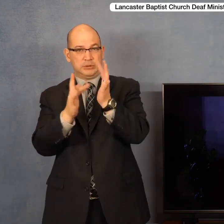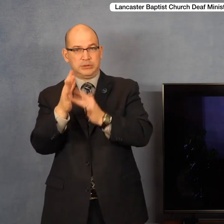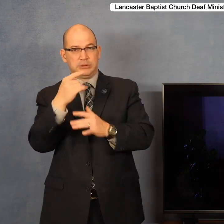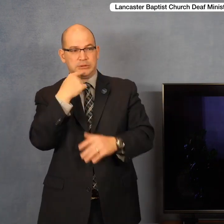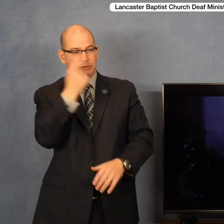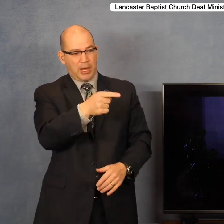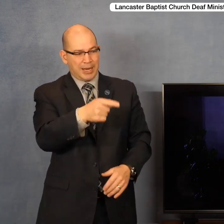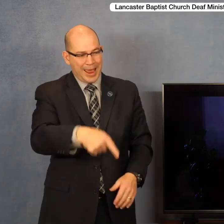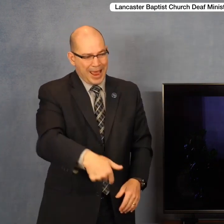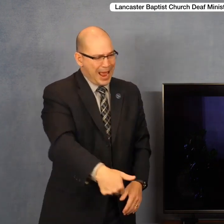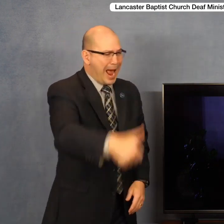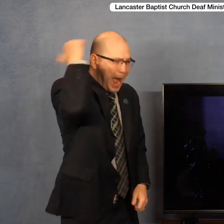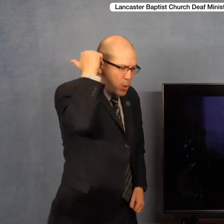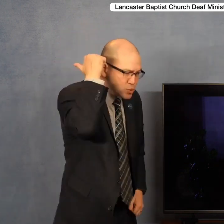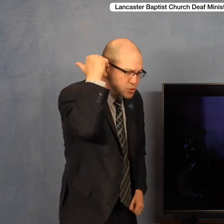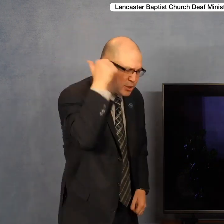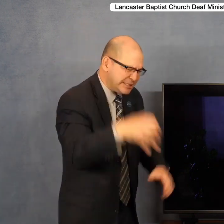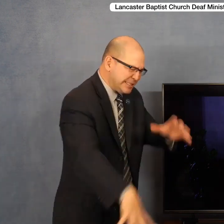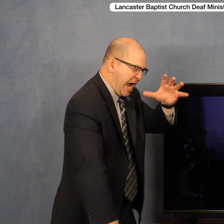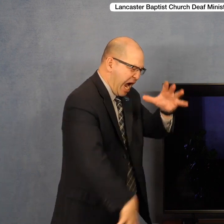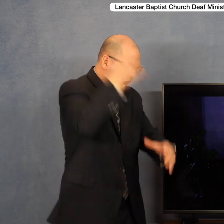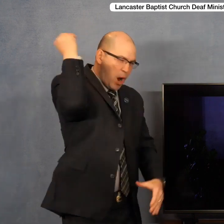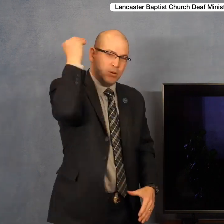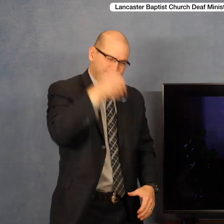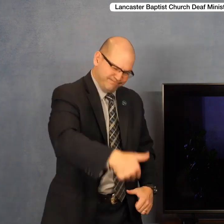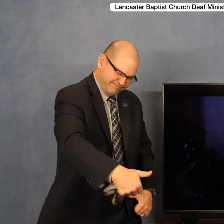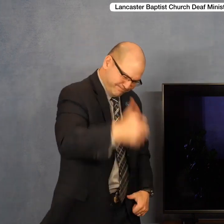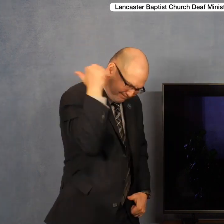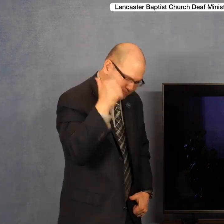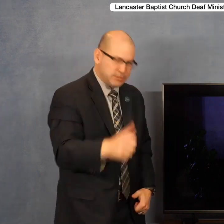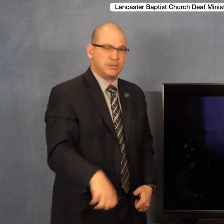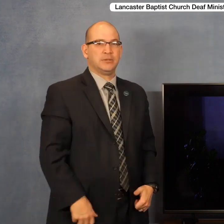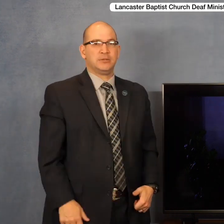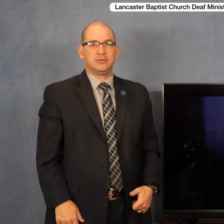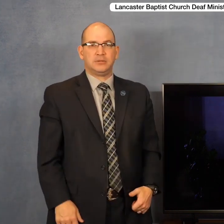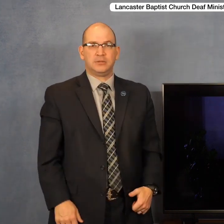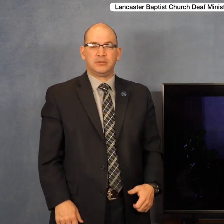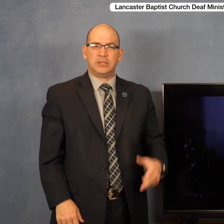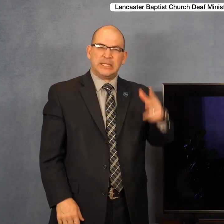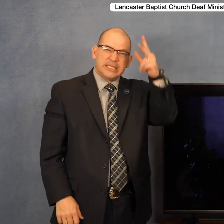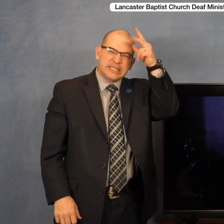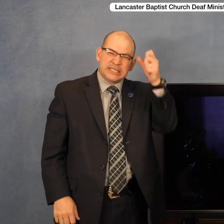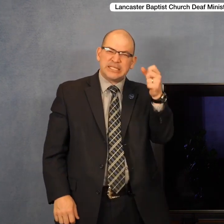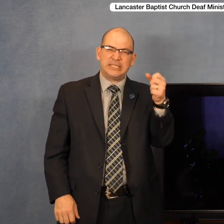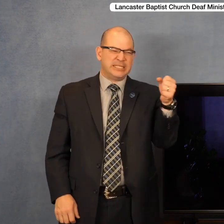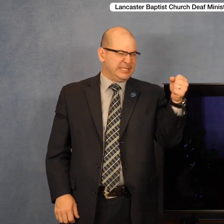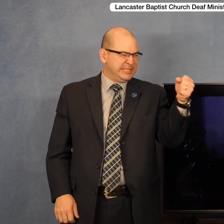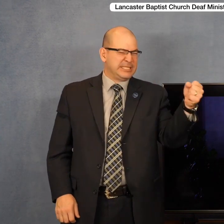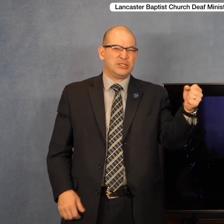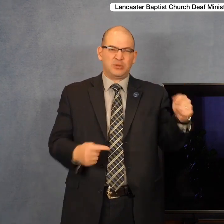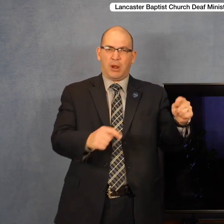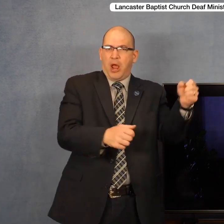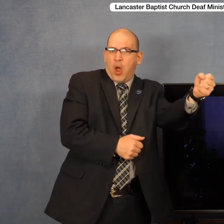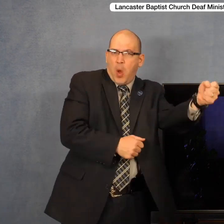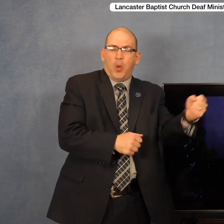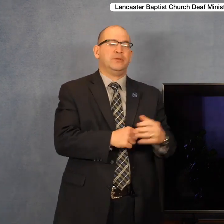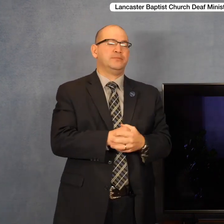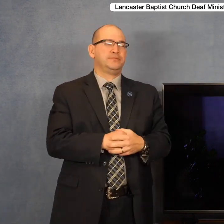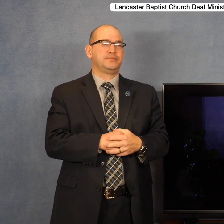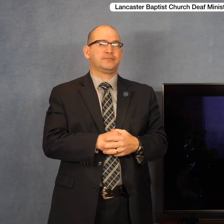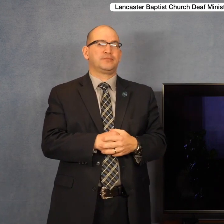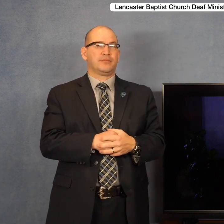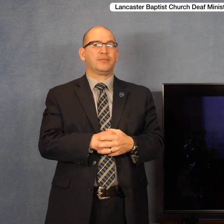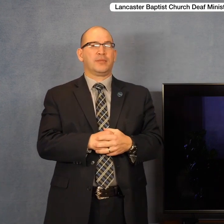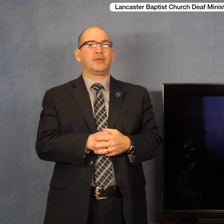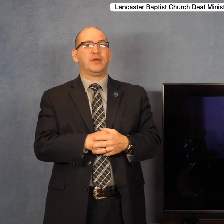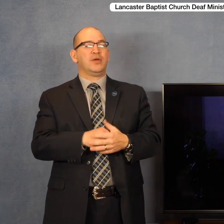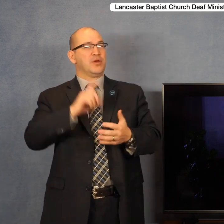out of him, Jesus said. I want you to see Satan holding on. This man was bound. But notice thirdly, the conquest of Christ.